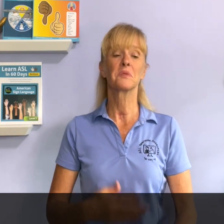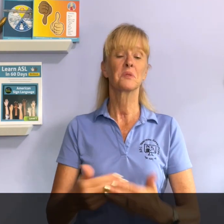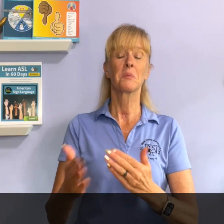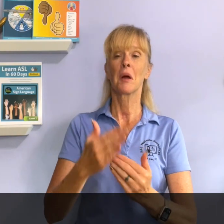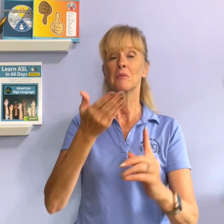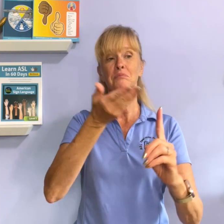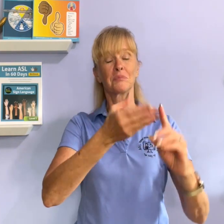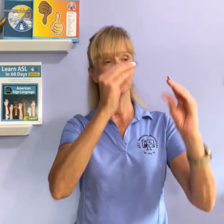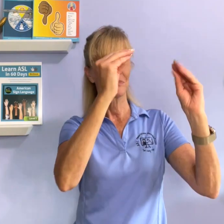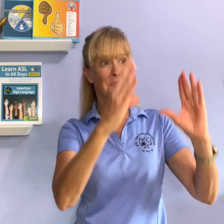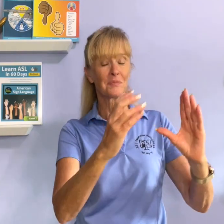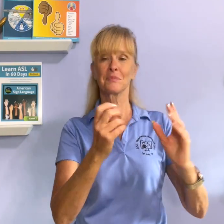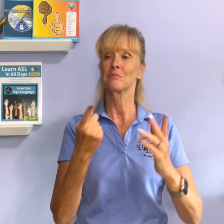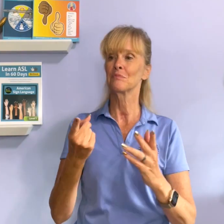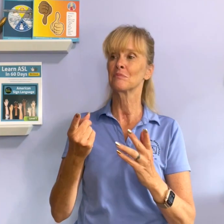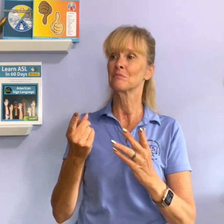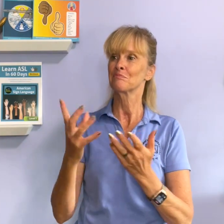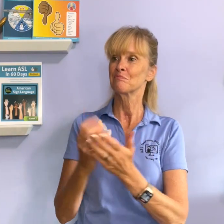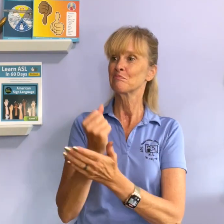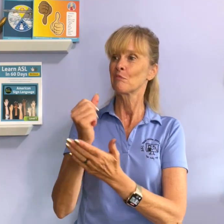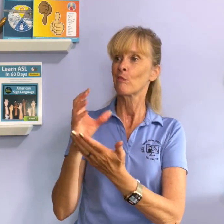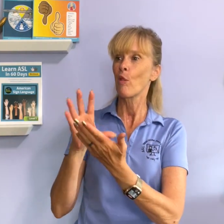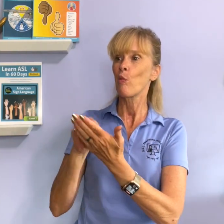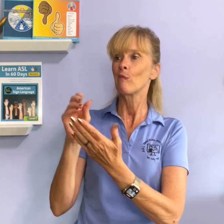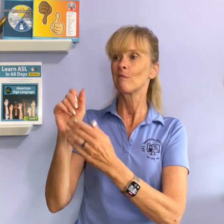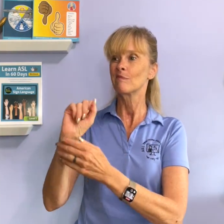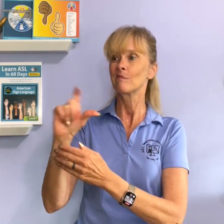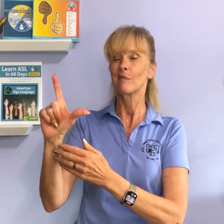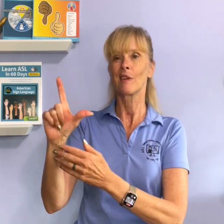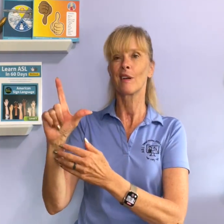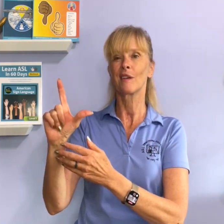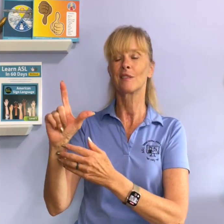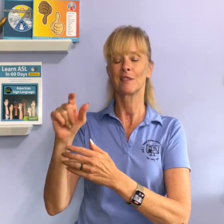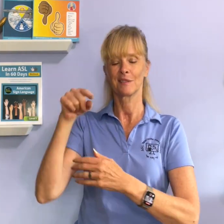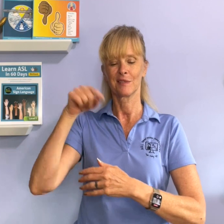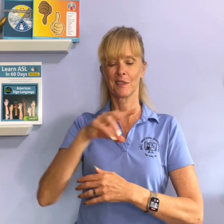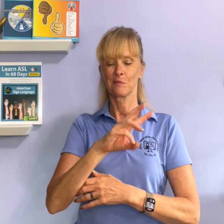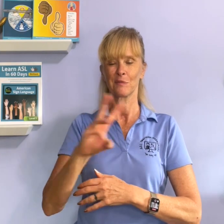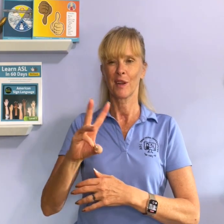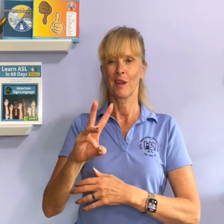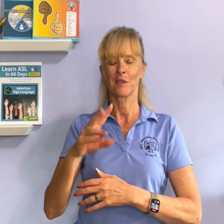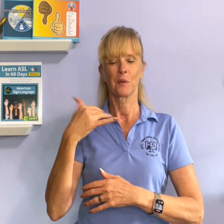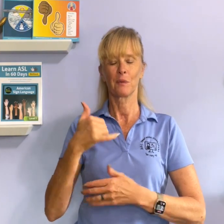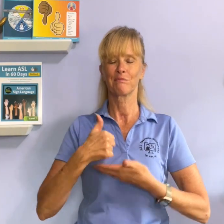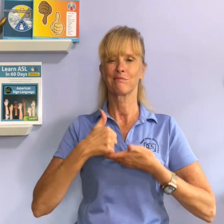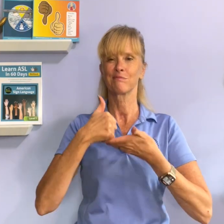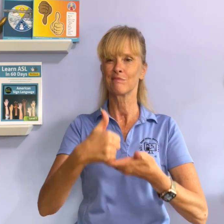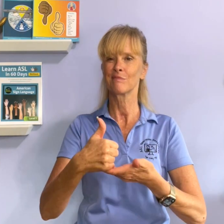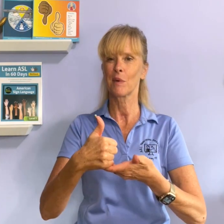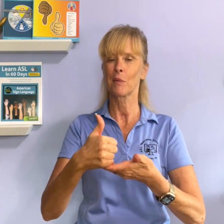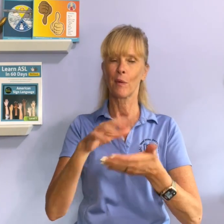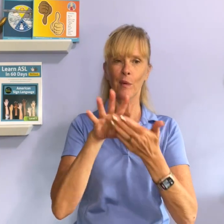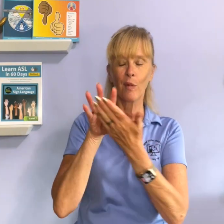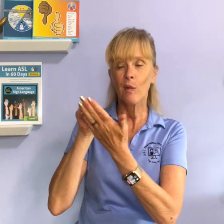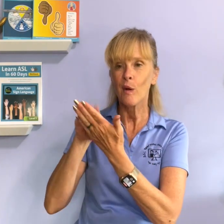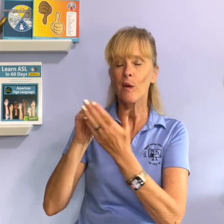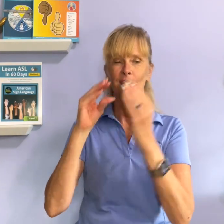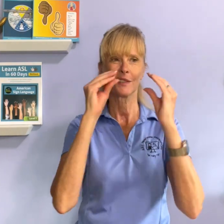teacher or someone wanting to learn ASL our platform is your toolbox for ASL learning and teaching materials